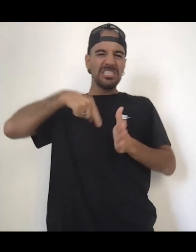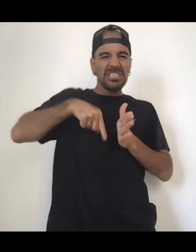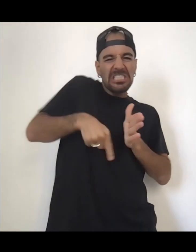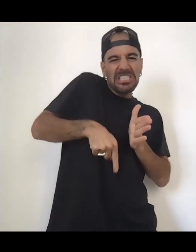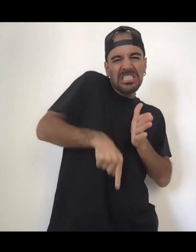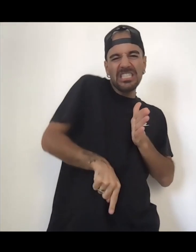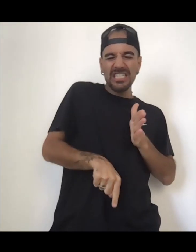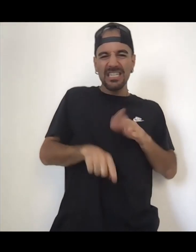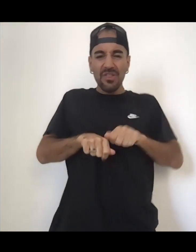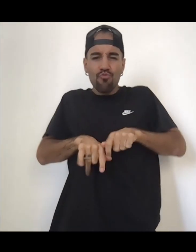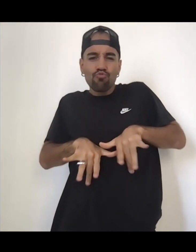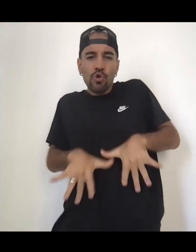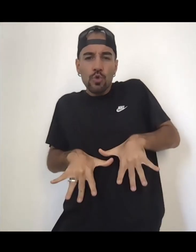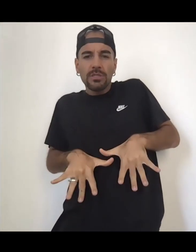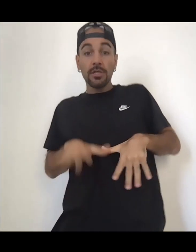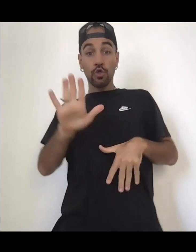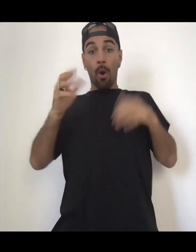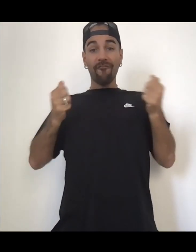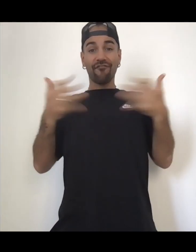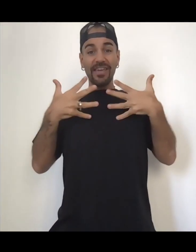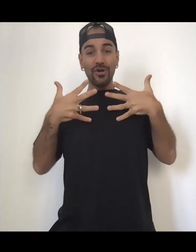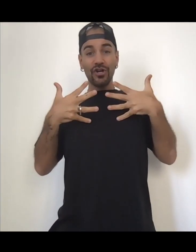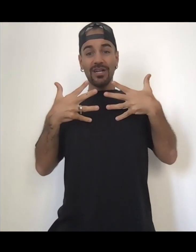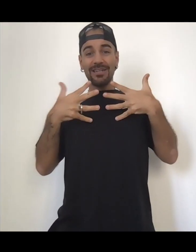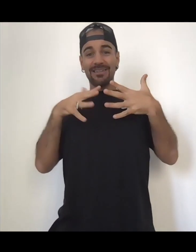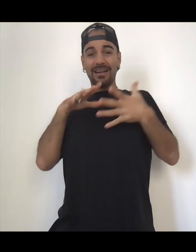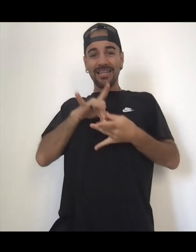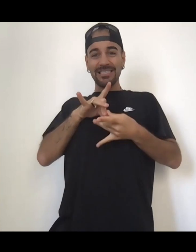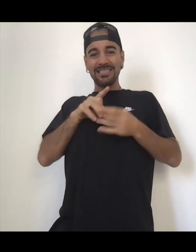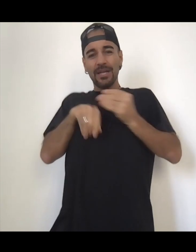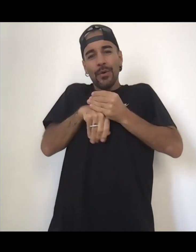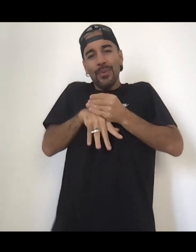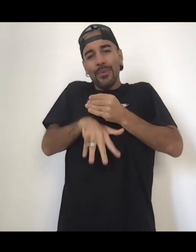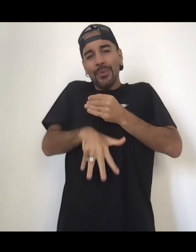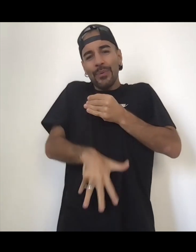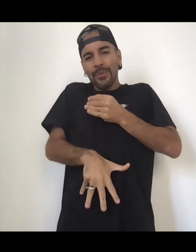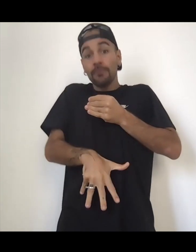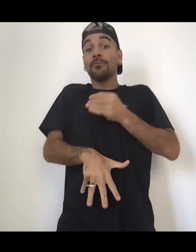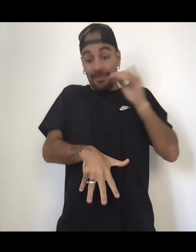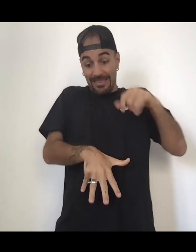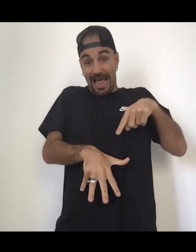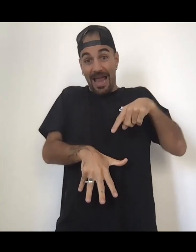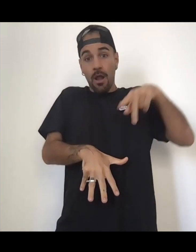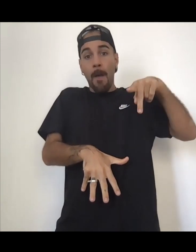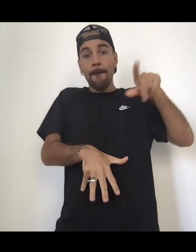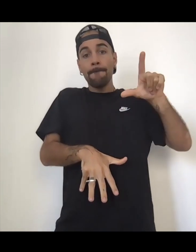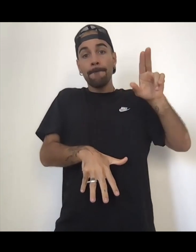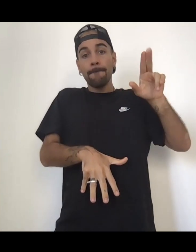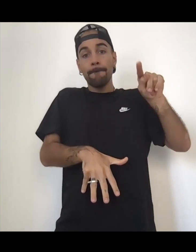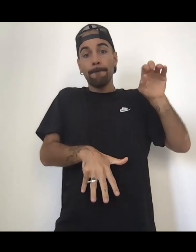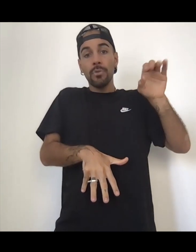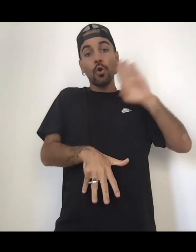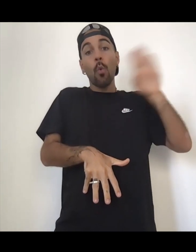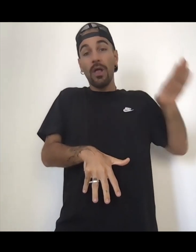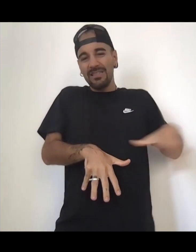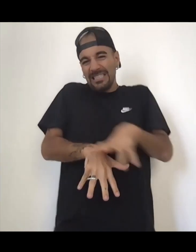pull everything up because it has to. Because if you don't, if you don't get